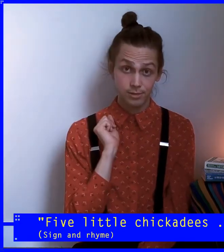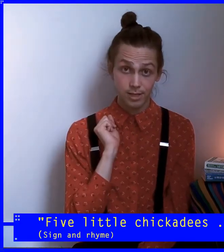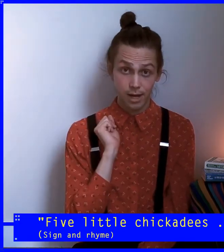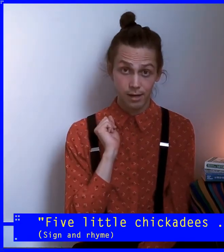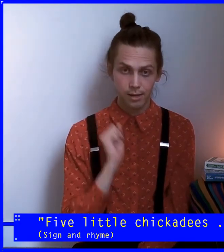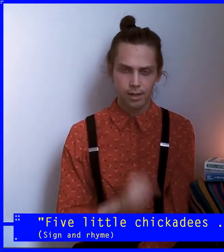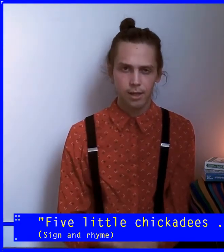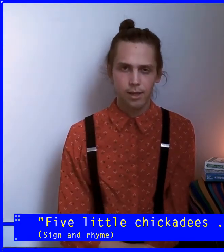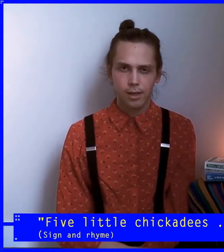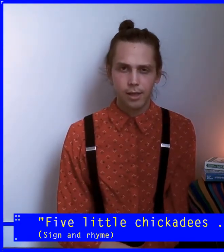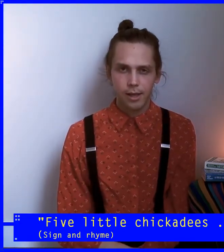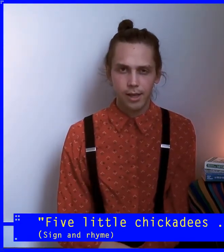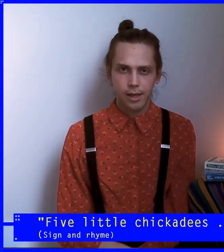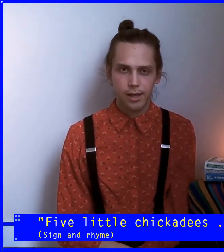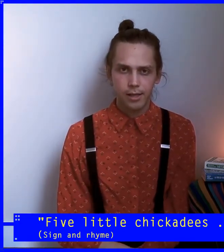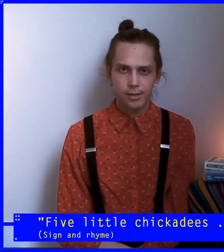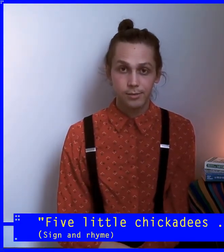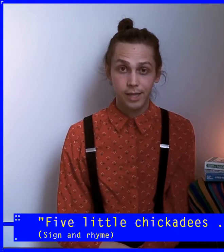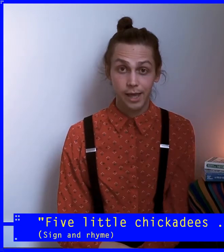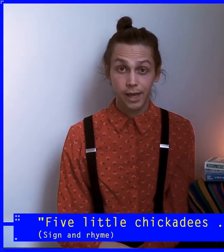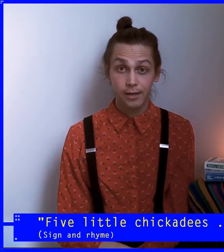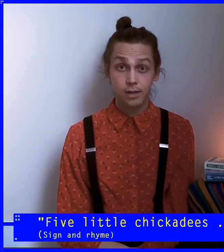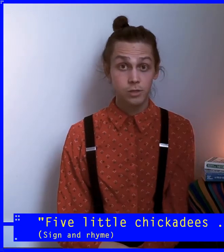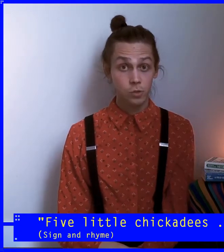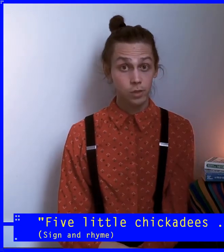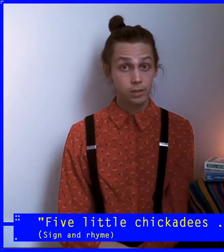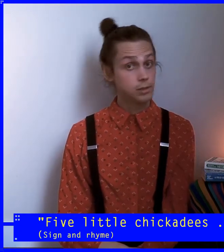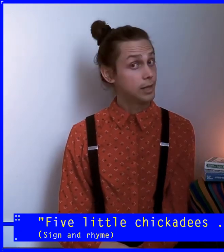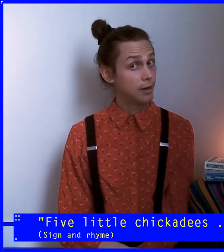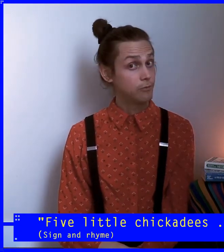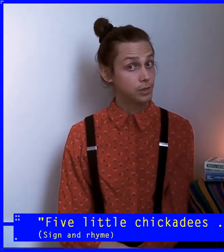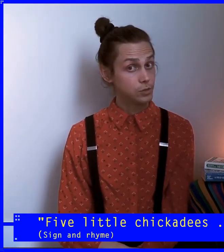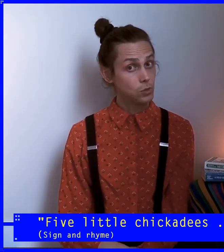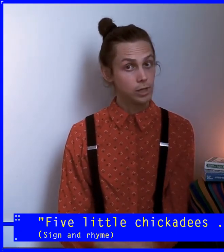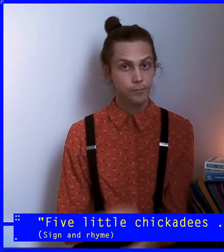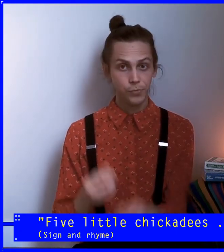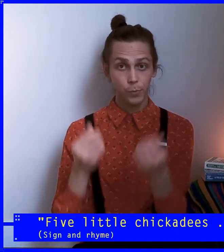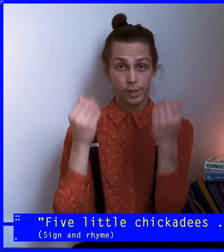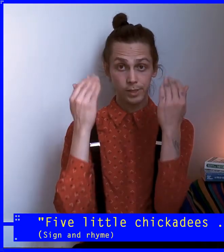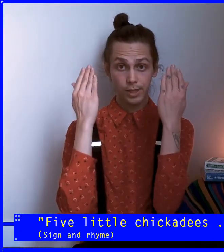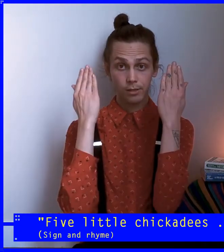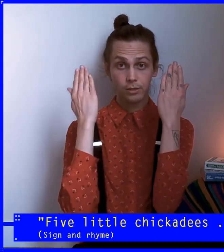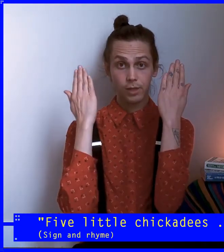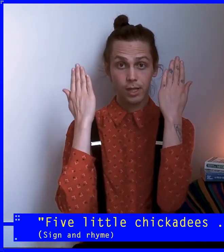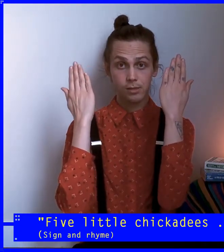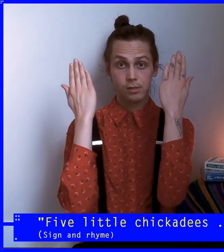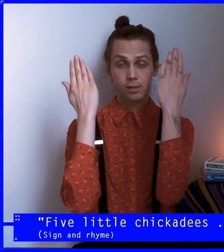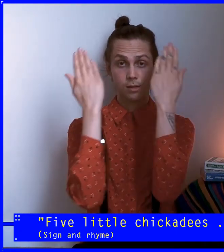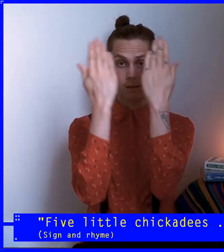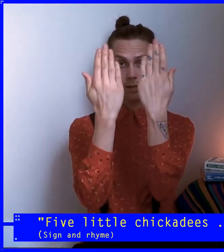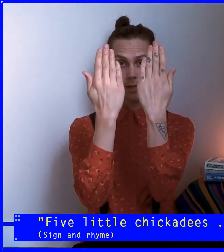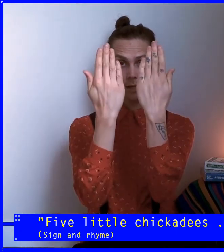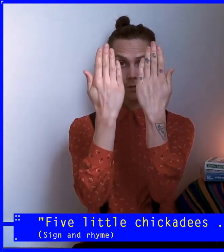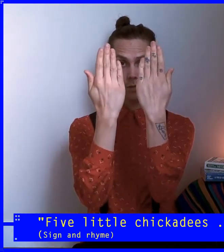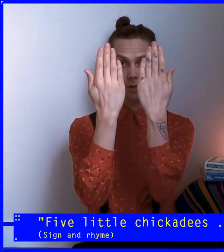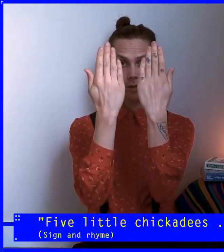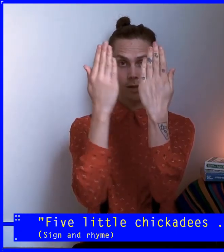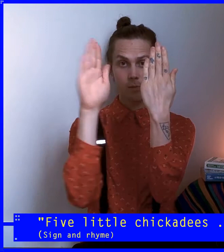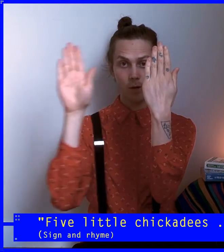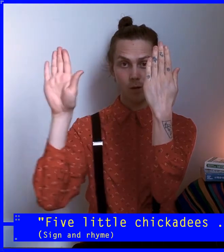sun. And we had a door. Now for a door, we're going to take our two hands like a door. And we're going to